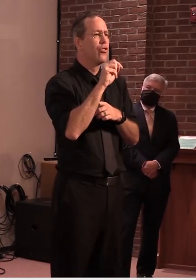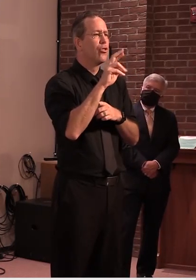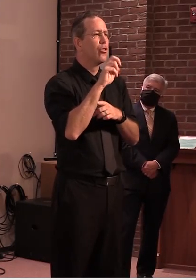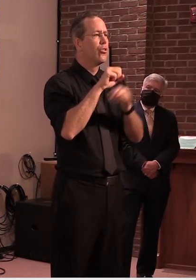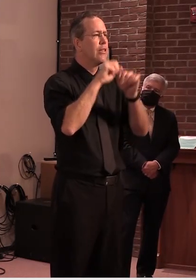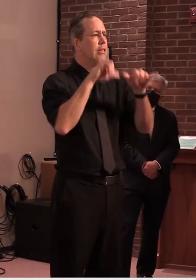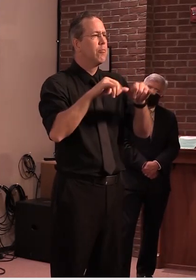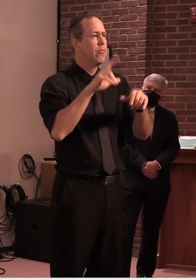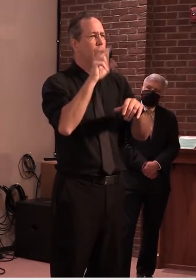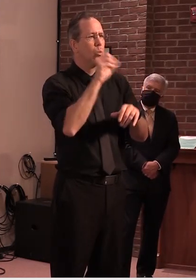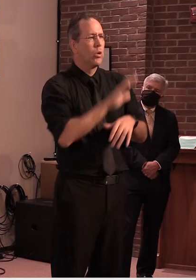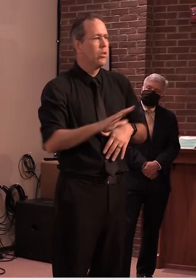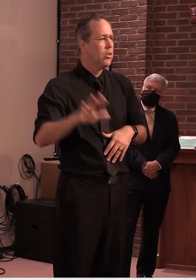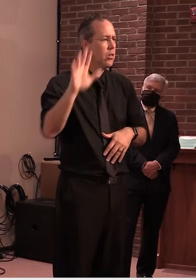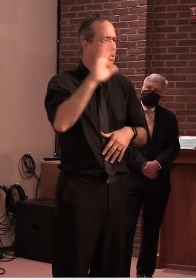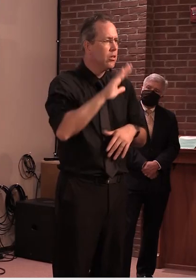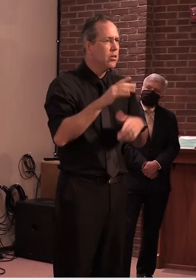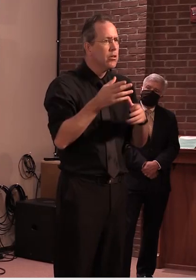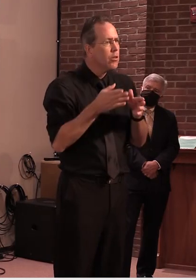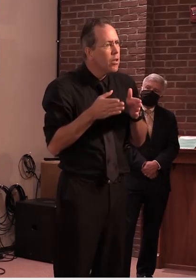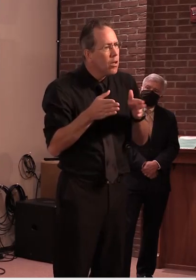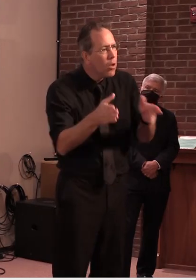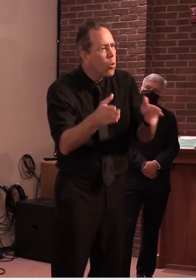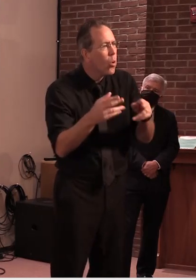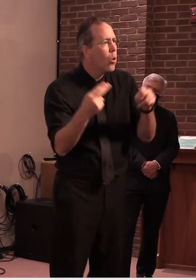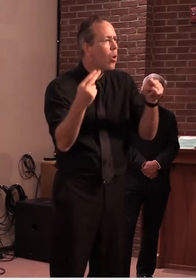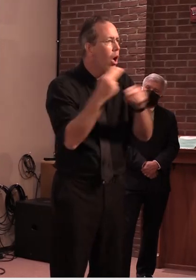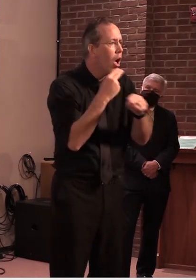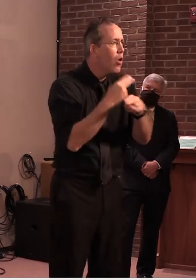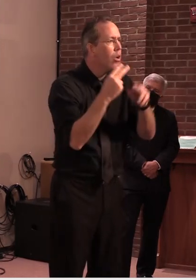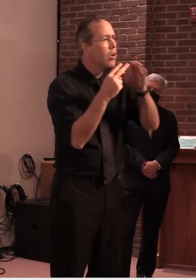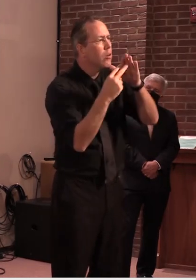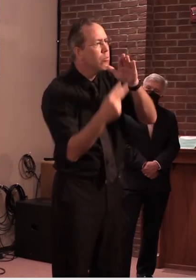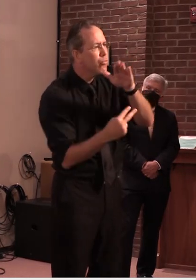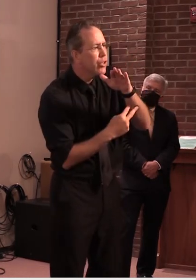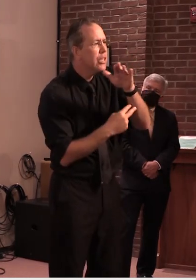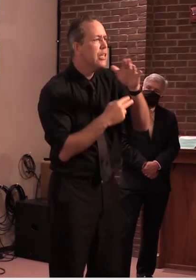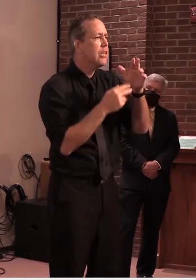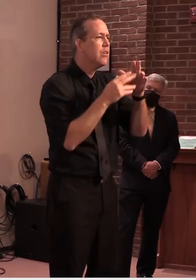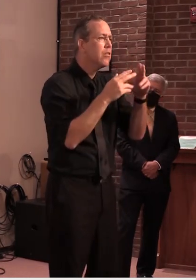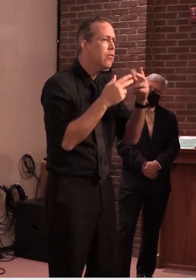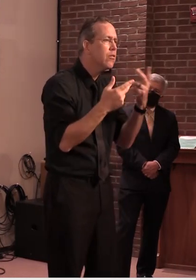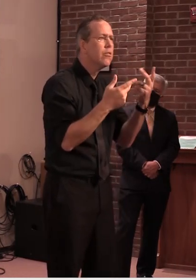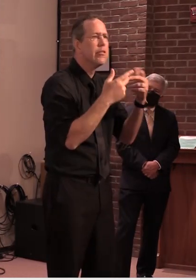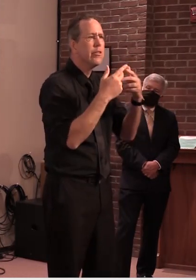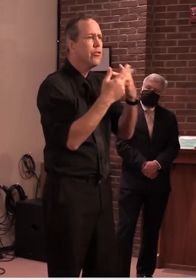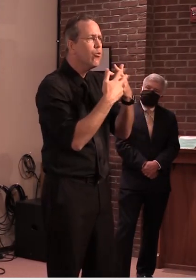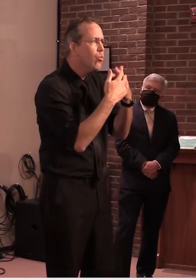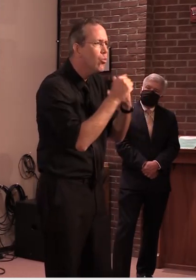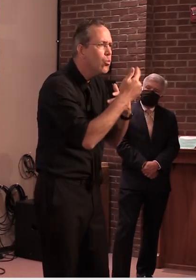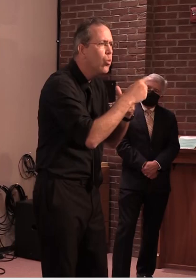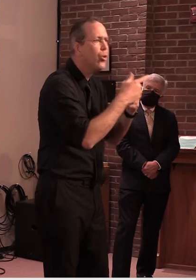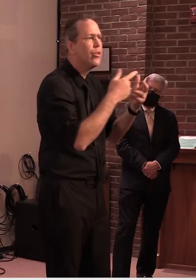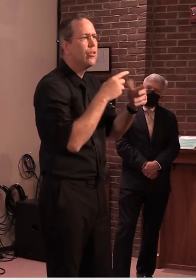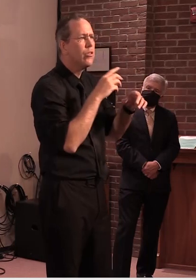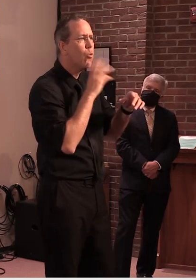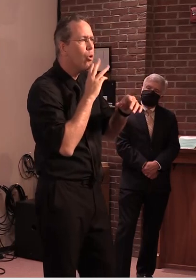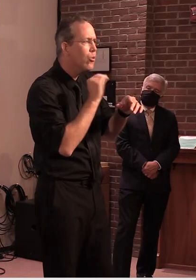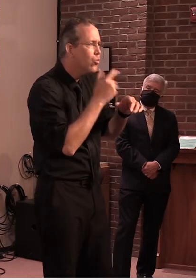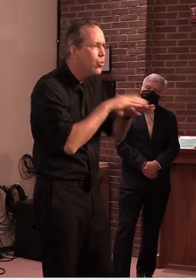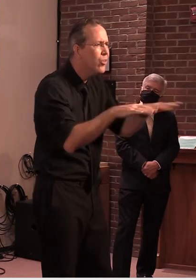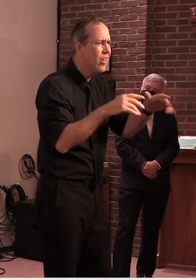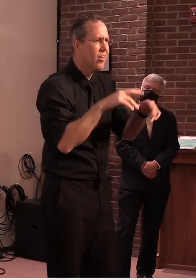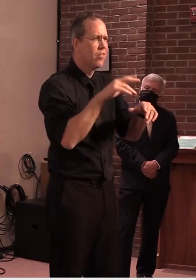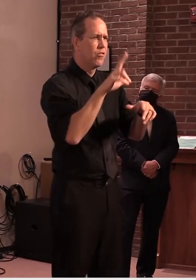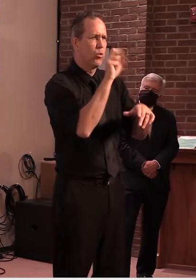people just assume our roads and bridges but it really is about our water sewer storm systems as well